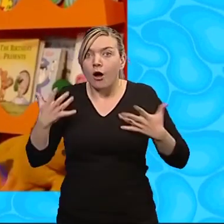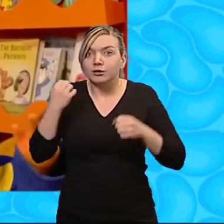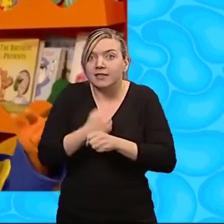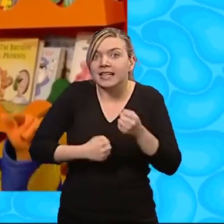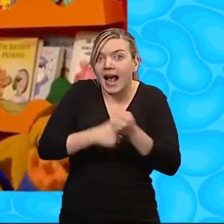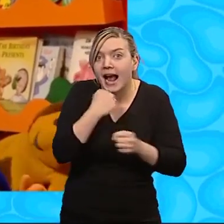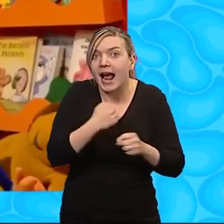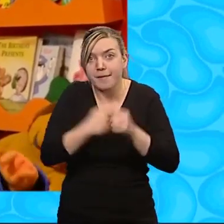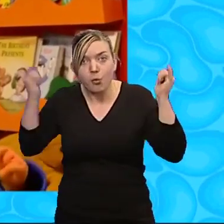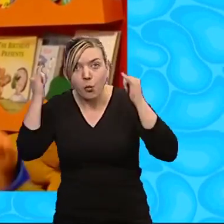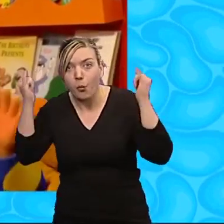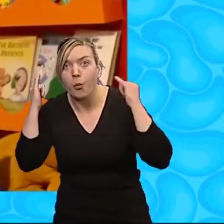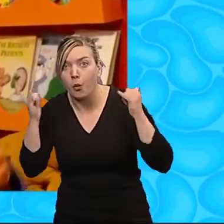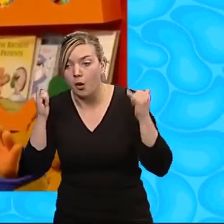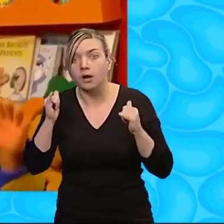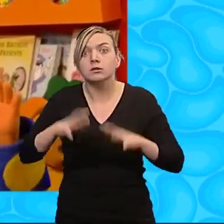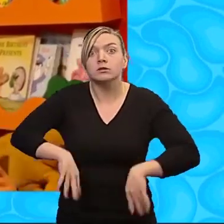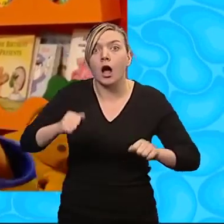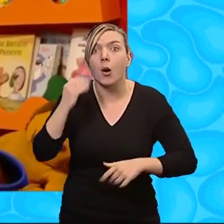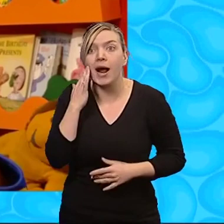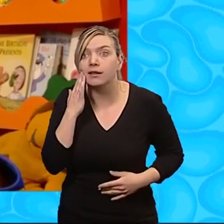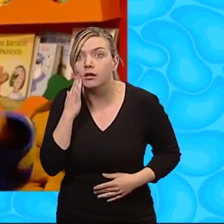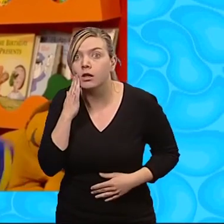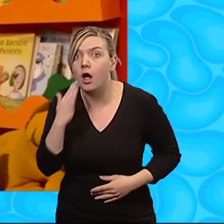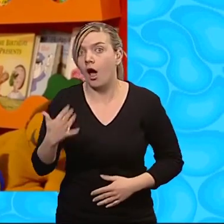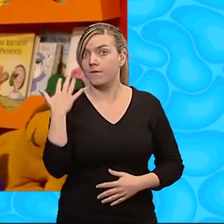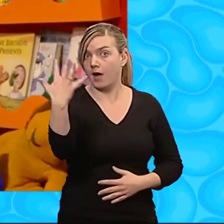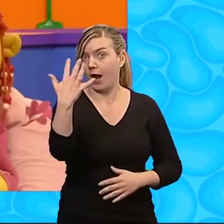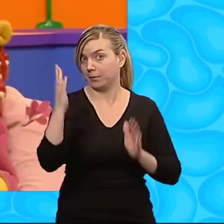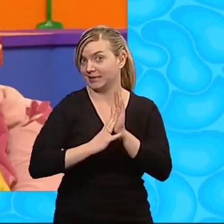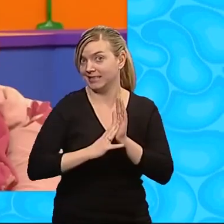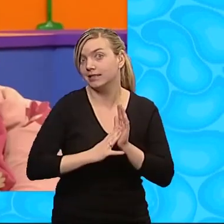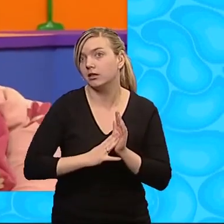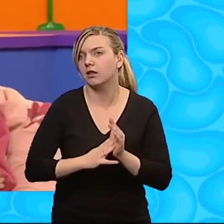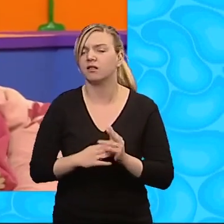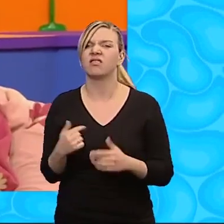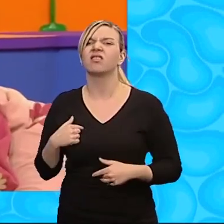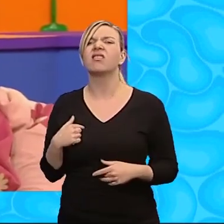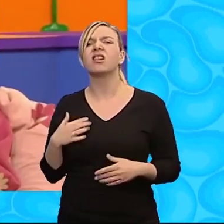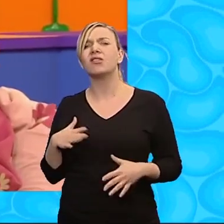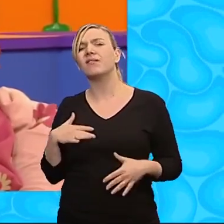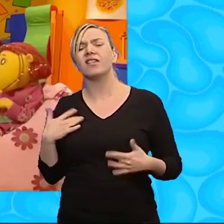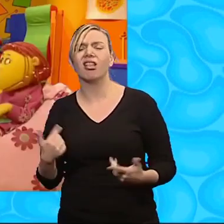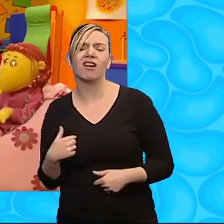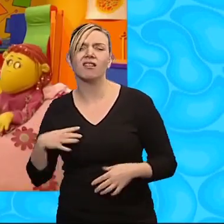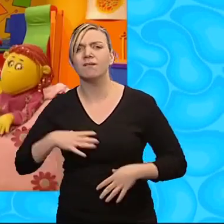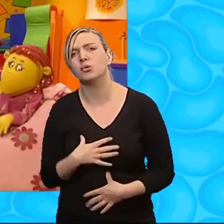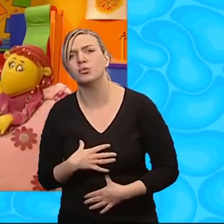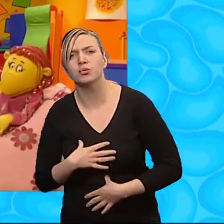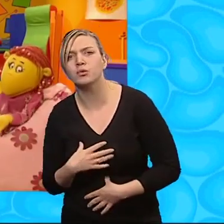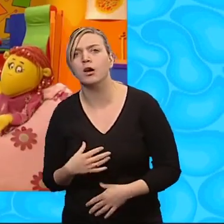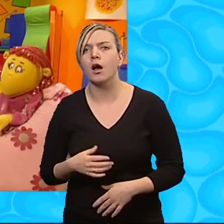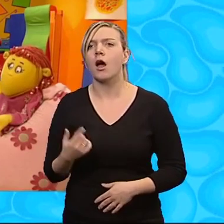games at the party! It starts in, er, five minutes! Yeah! I don't feel like it, thanks! Yeah, yeah,